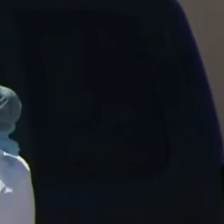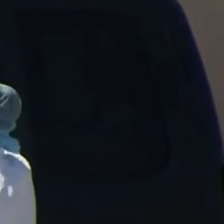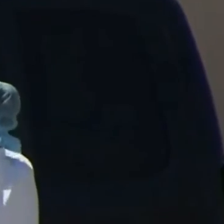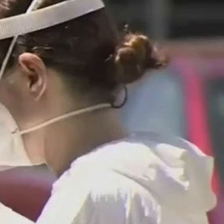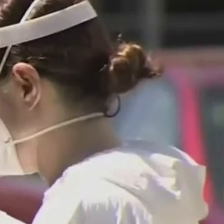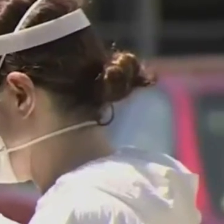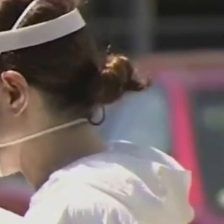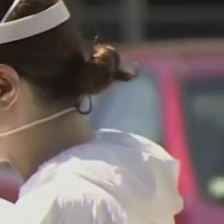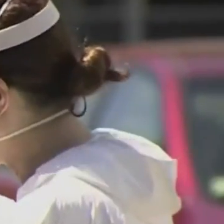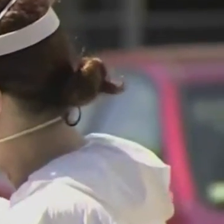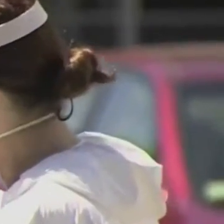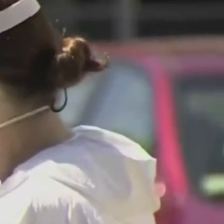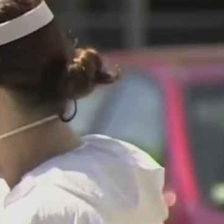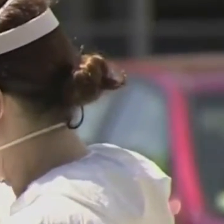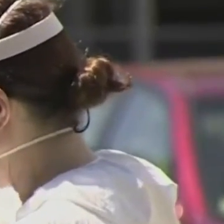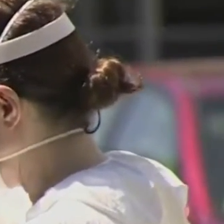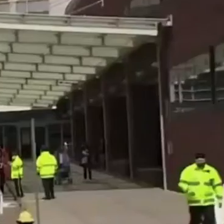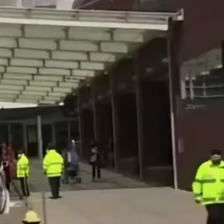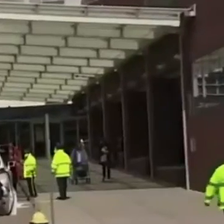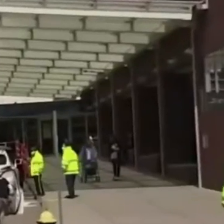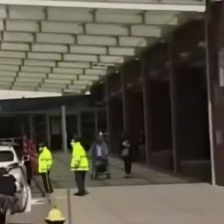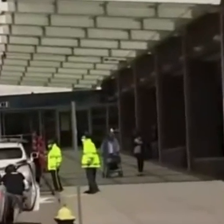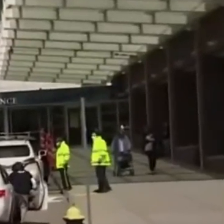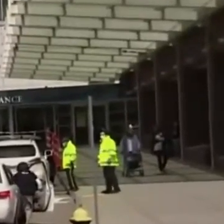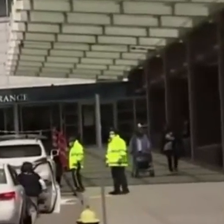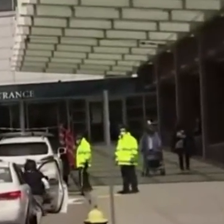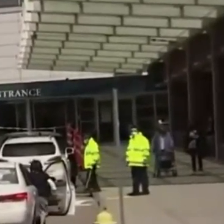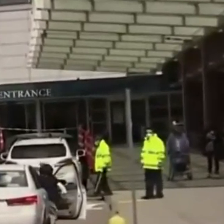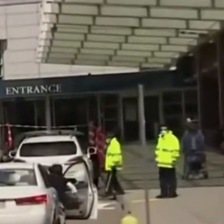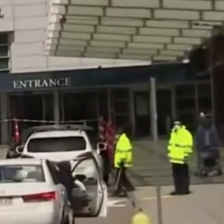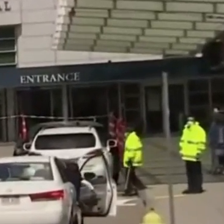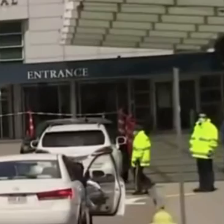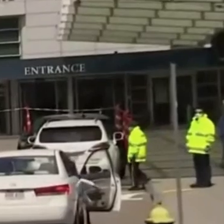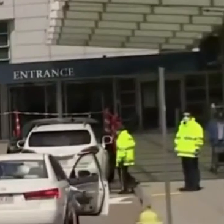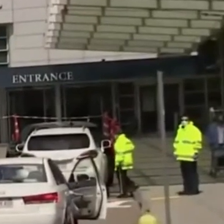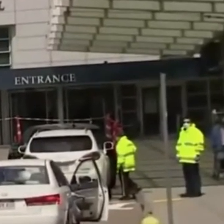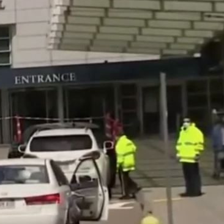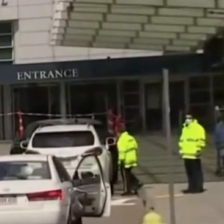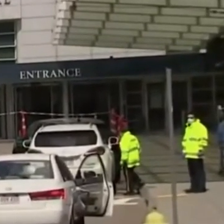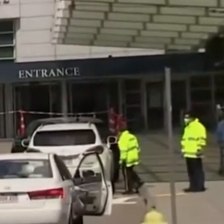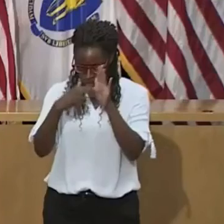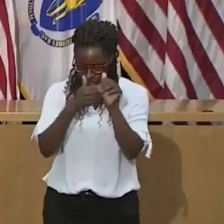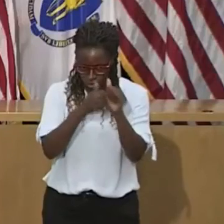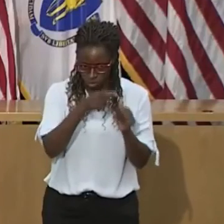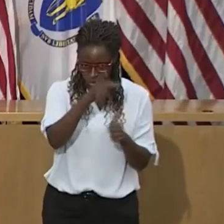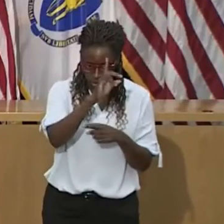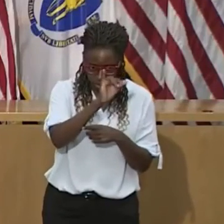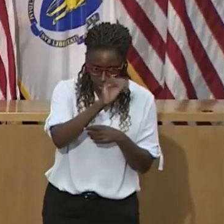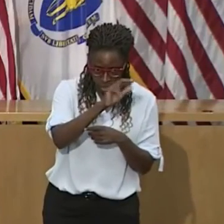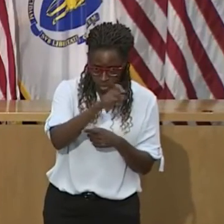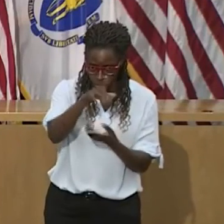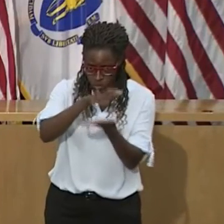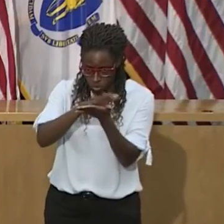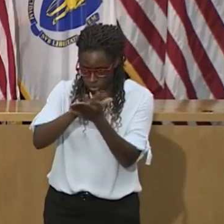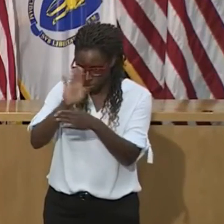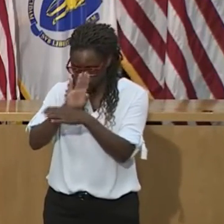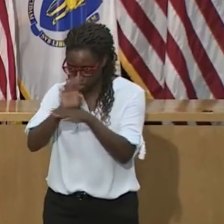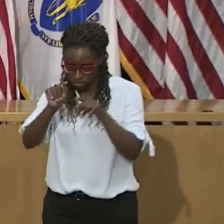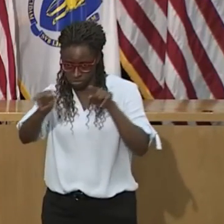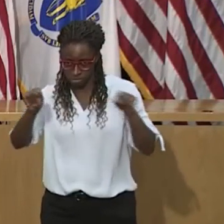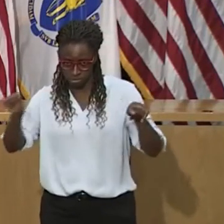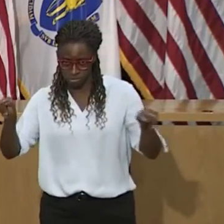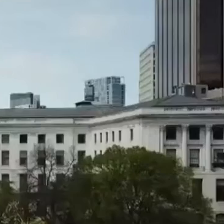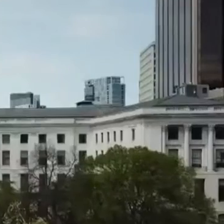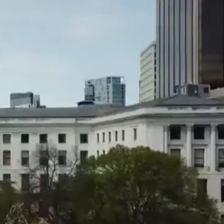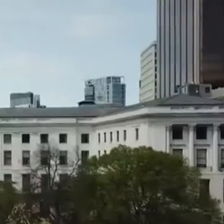says the main concern right now is overwhelming the state's health care system. We want to do everything in our power to avoid reverting back